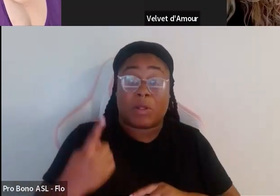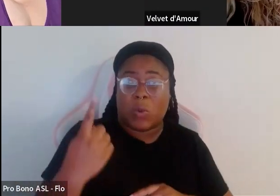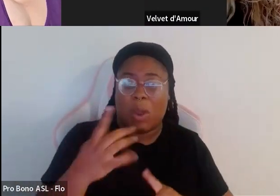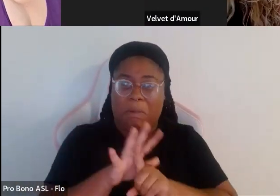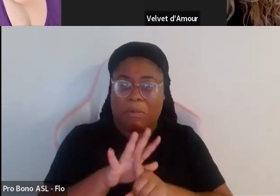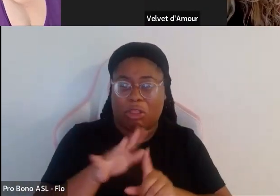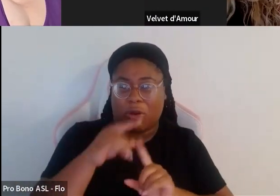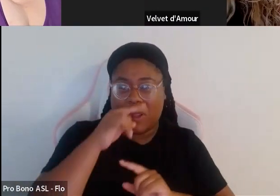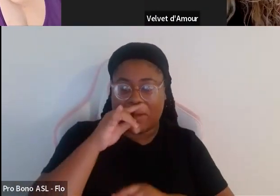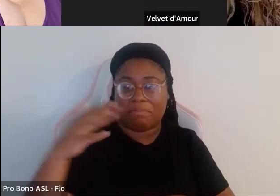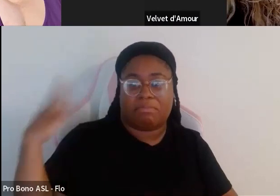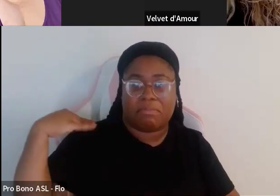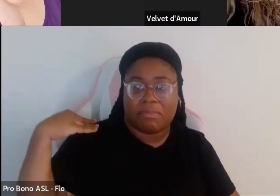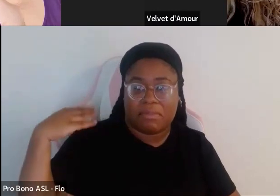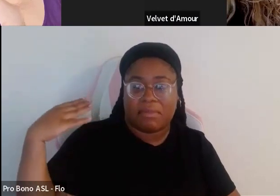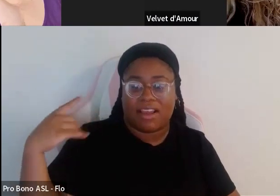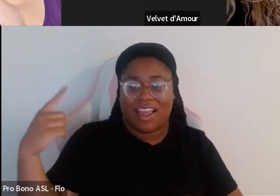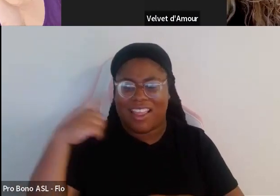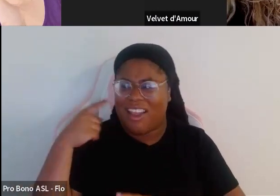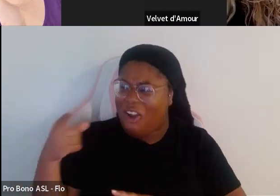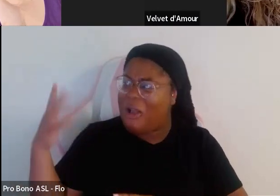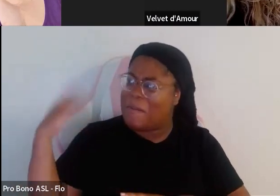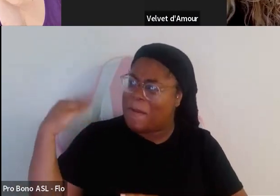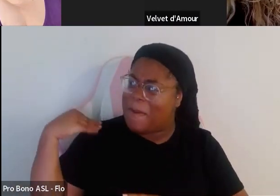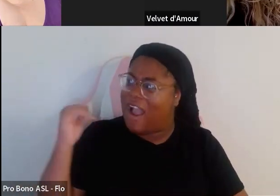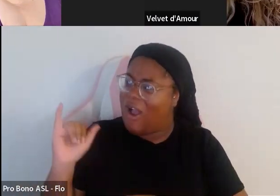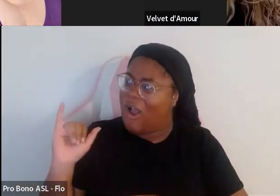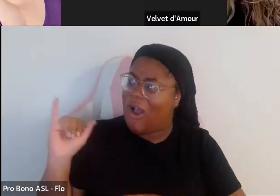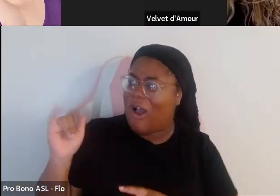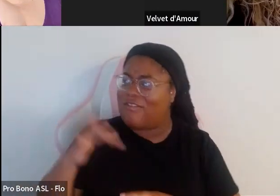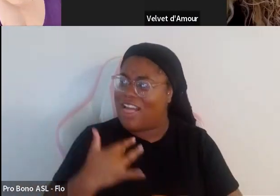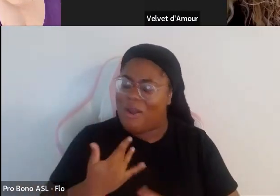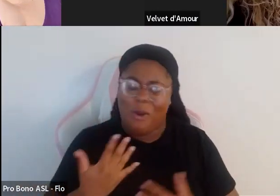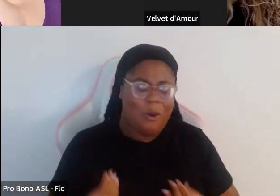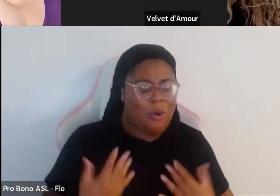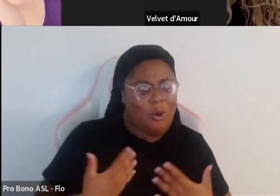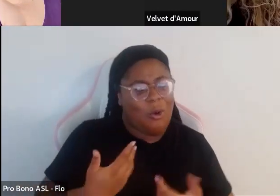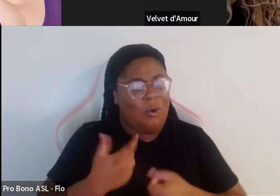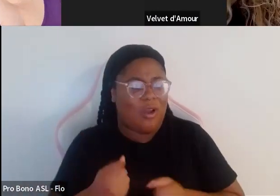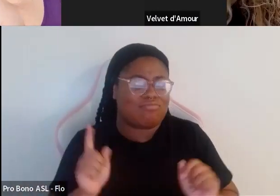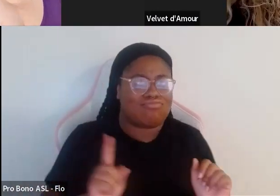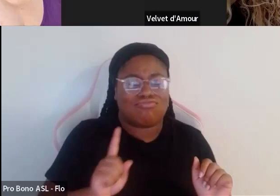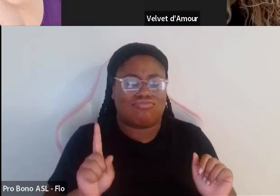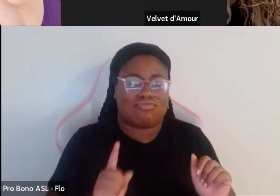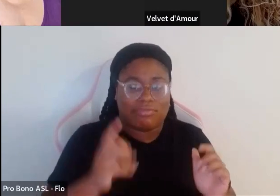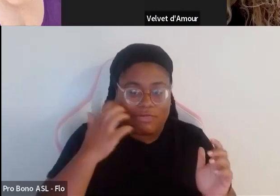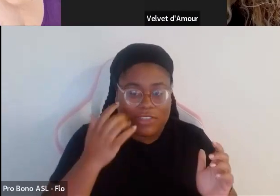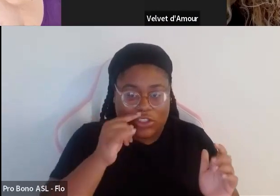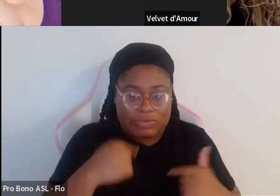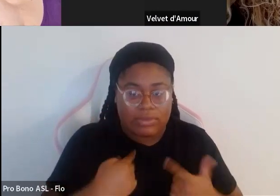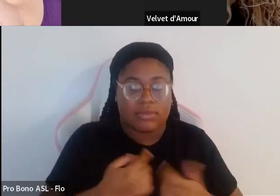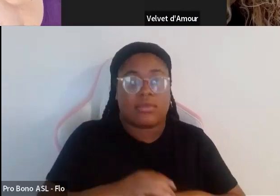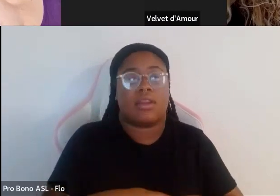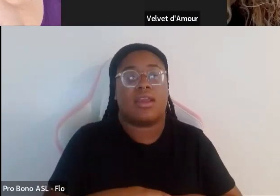before that and i was like oh my god like so and so patted me on the back like feeling good like a poor little fat child would and